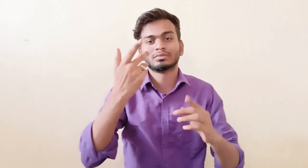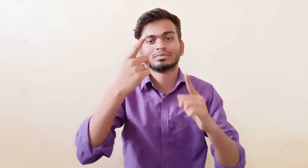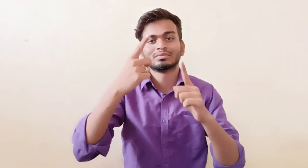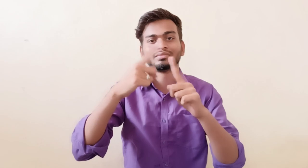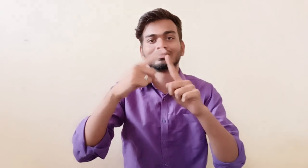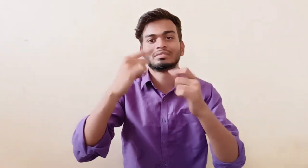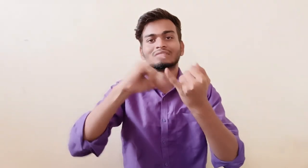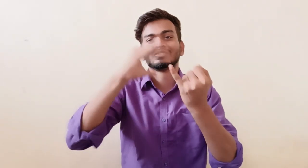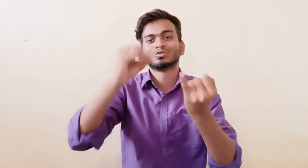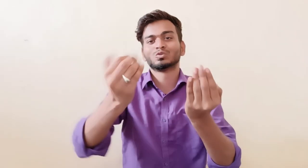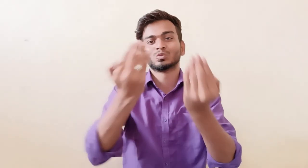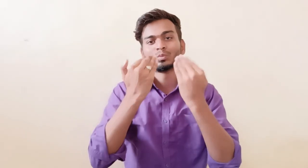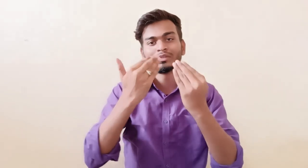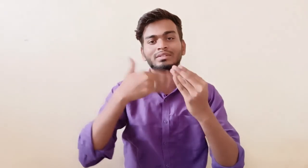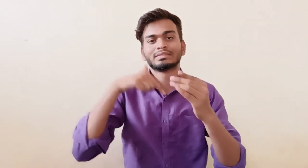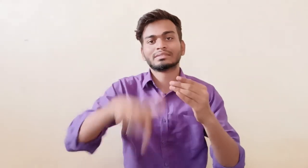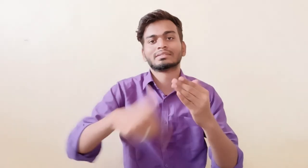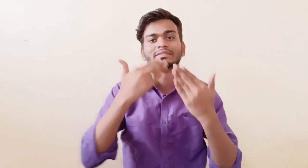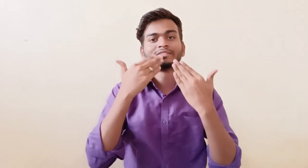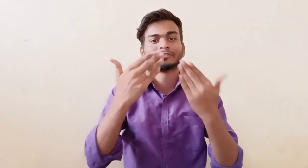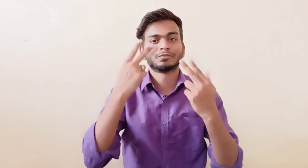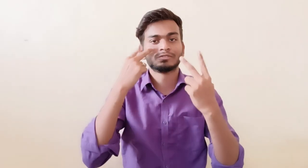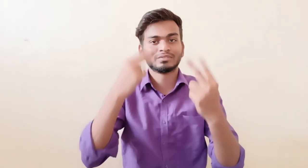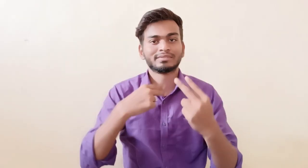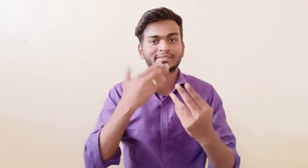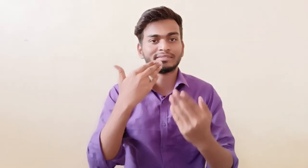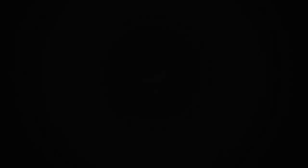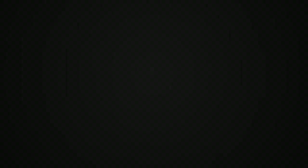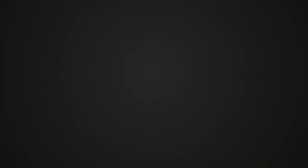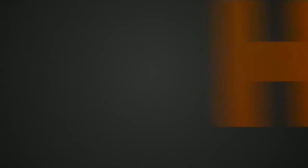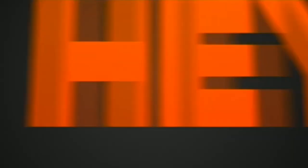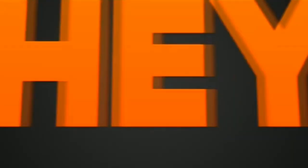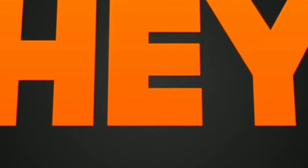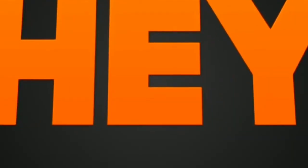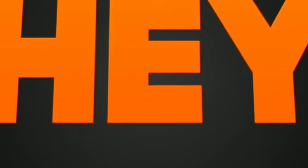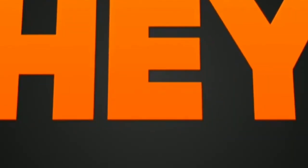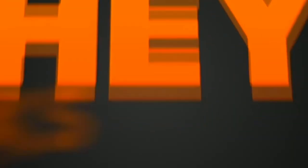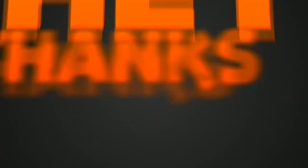support subscribe my channel you watching video all thanks you